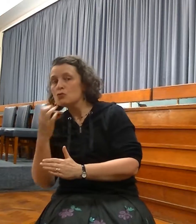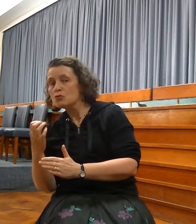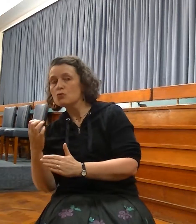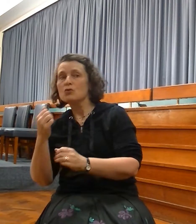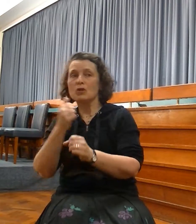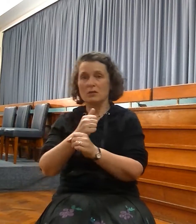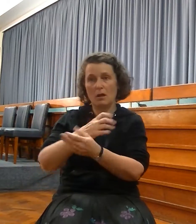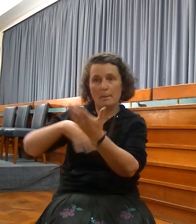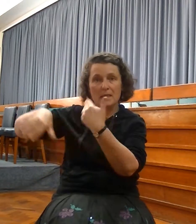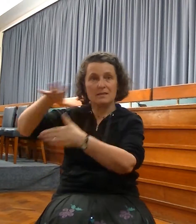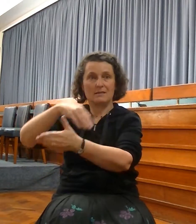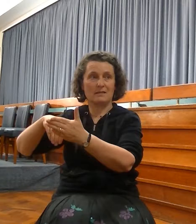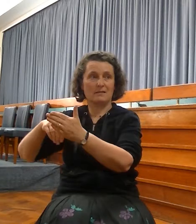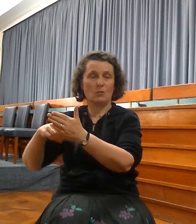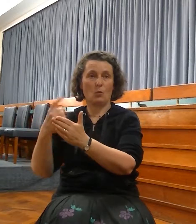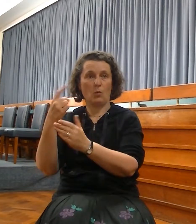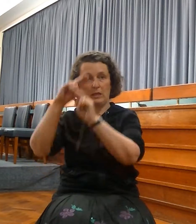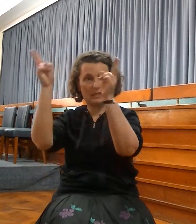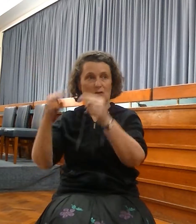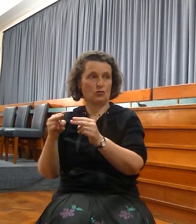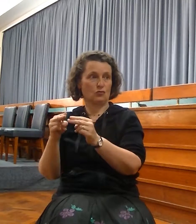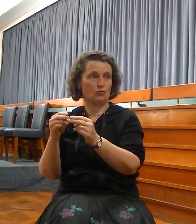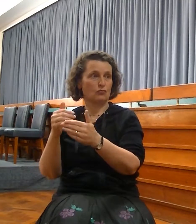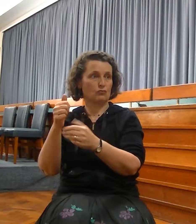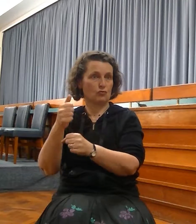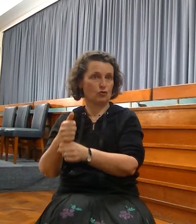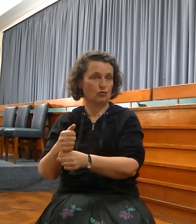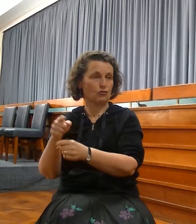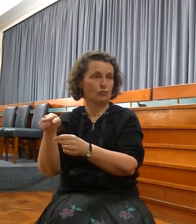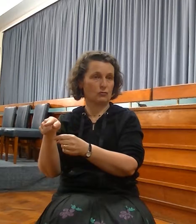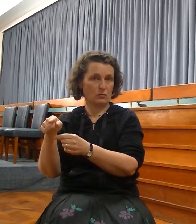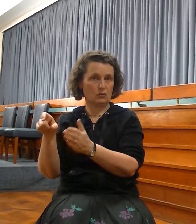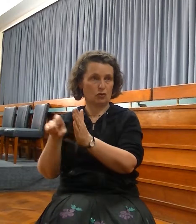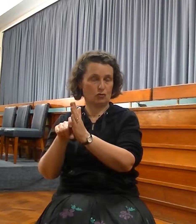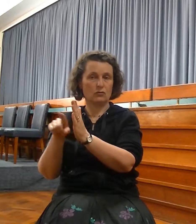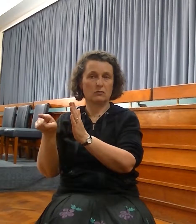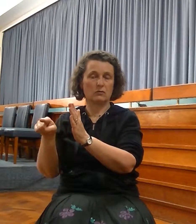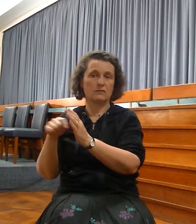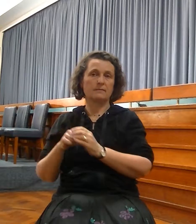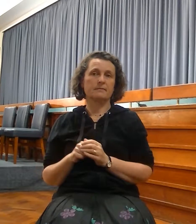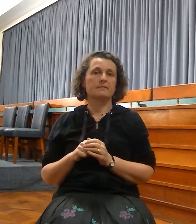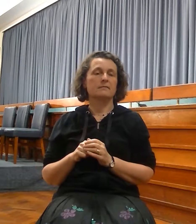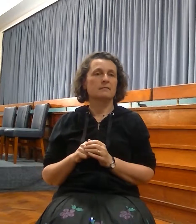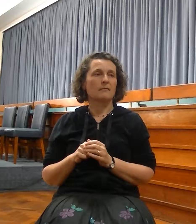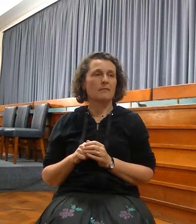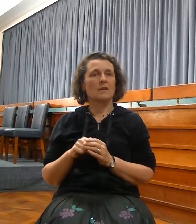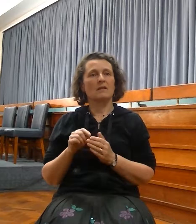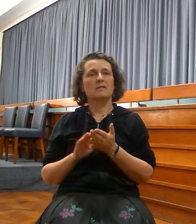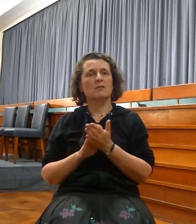The covenant is made with us. I will make with the house of Israel, the Zion of the future,